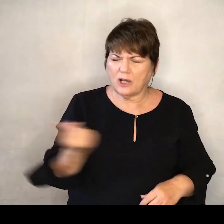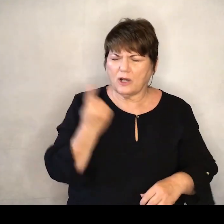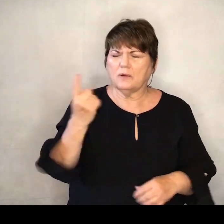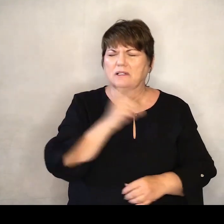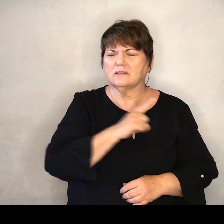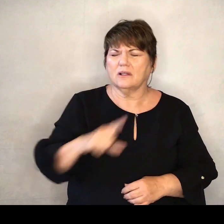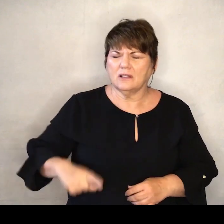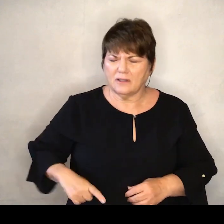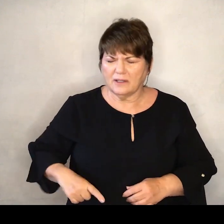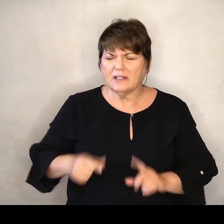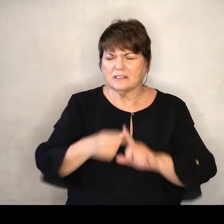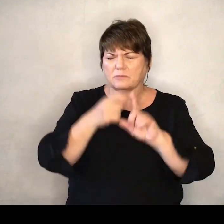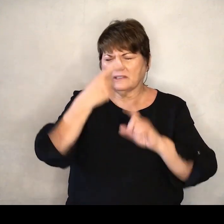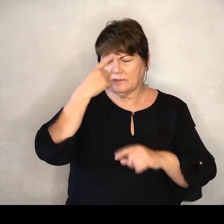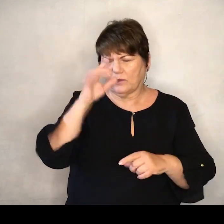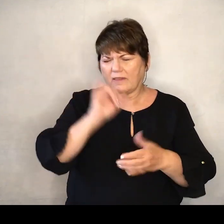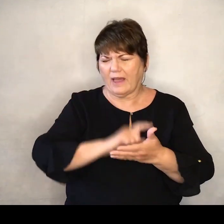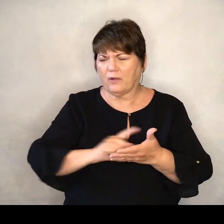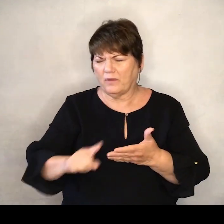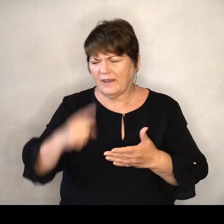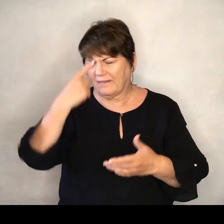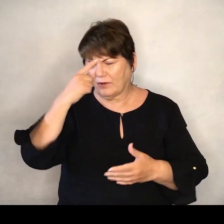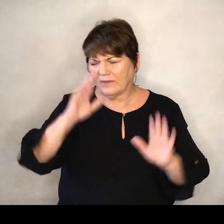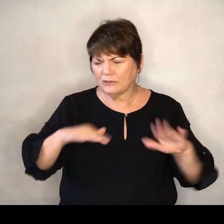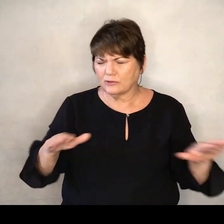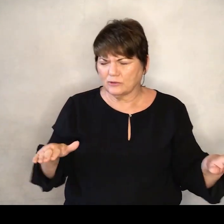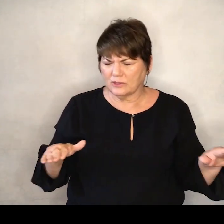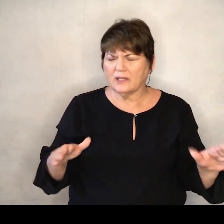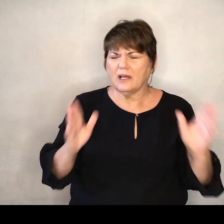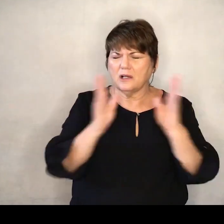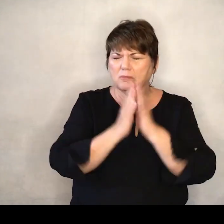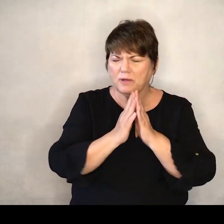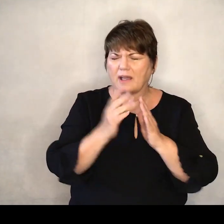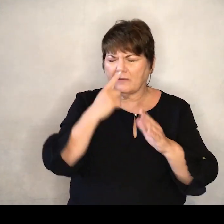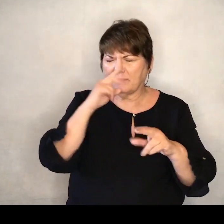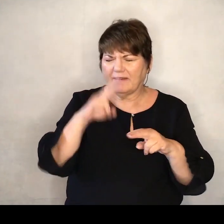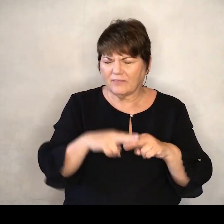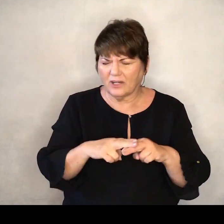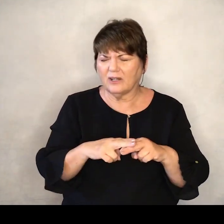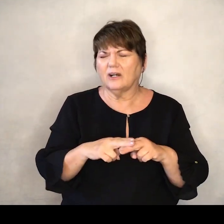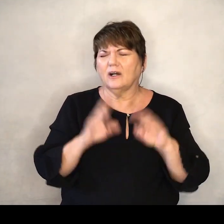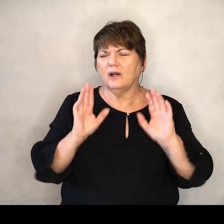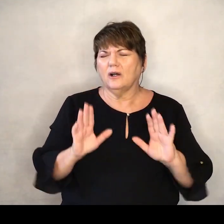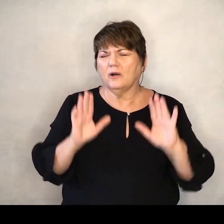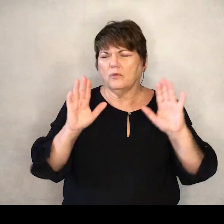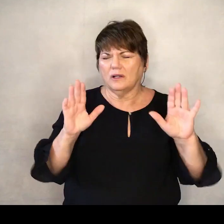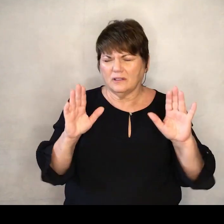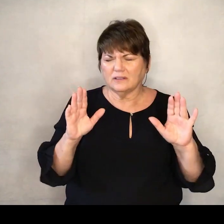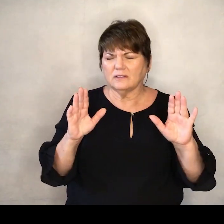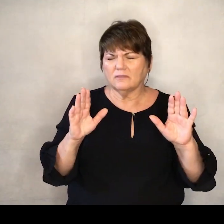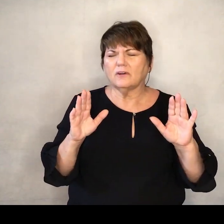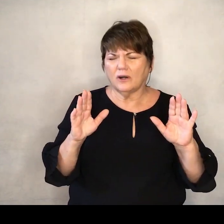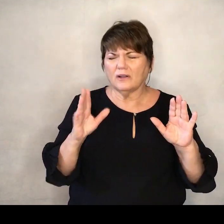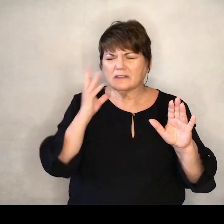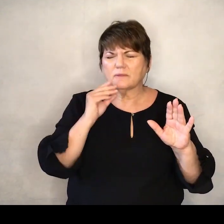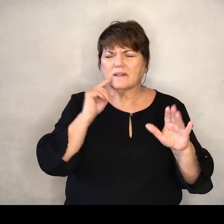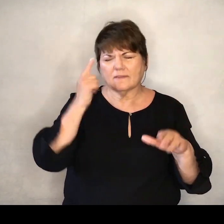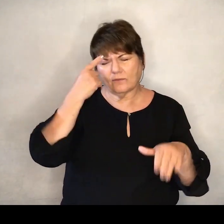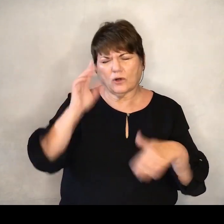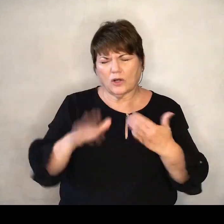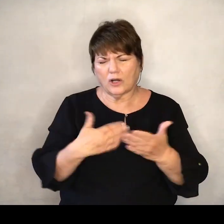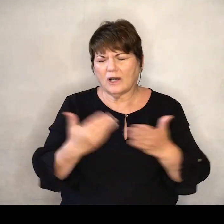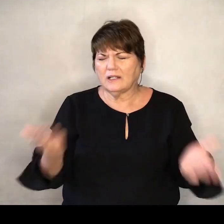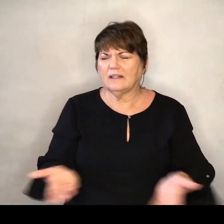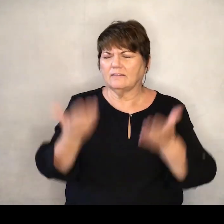But especially for that week And I pray that it be a week of fun and wonder for all We lift up your